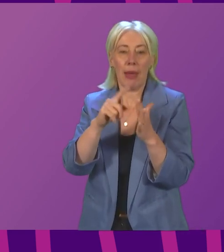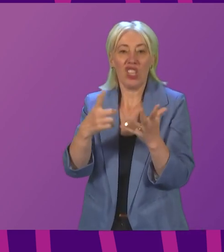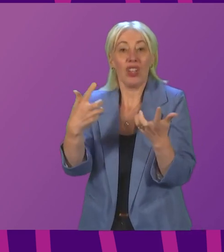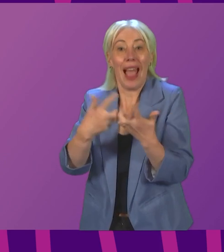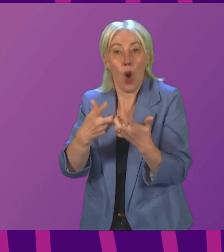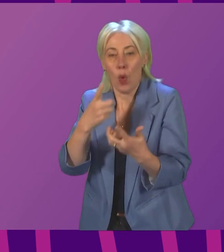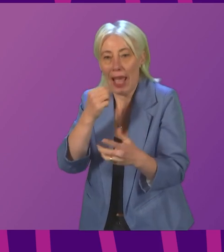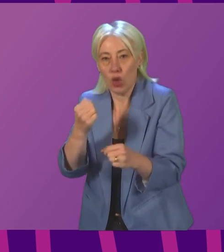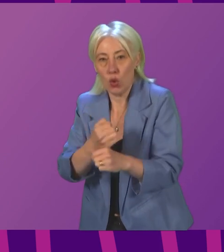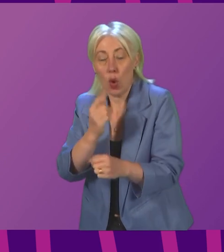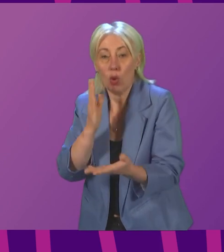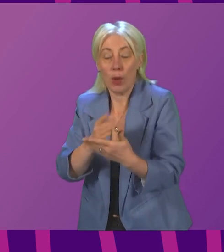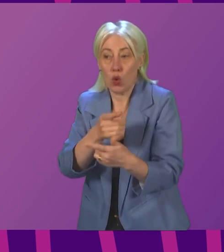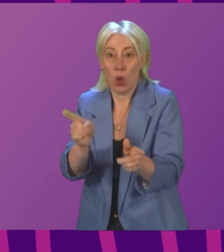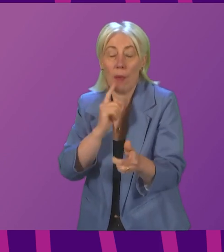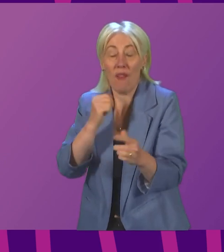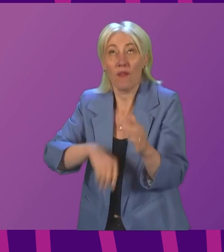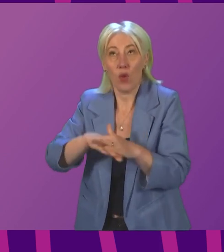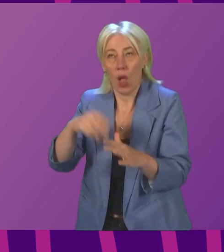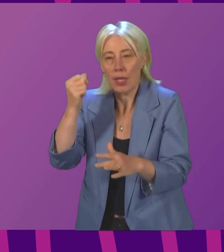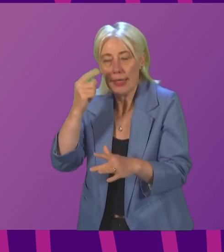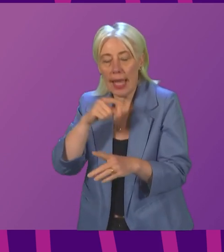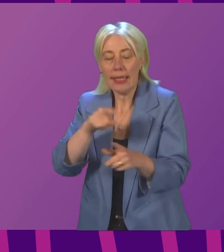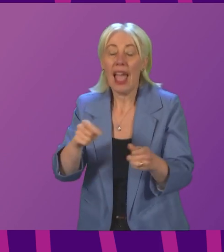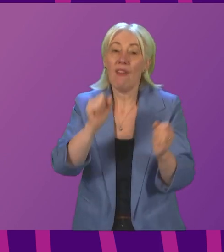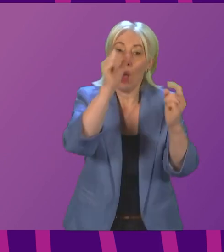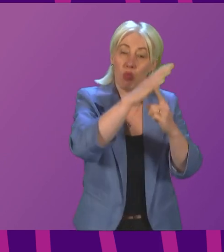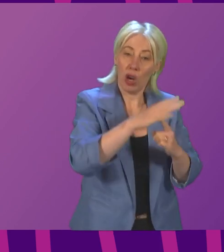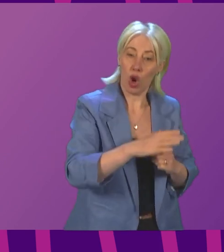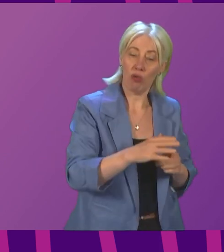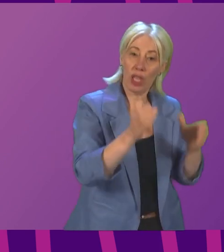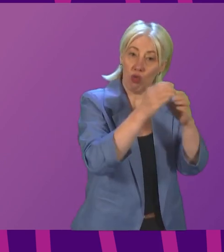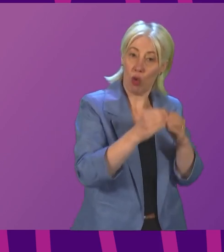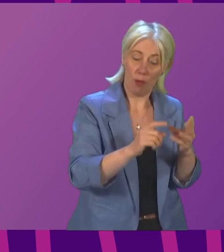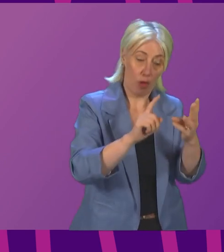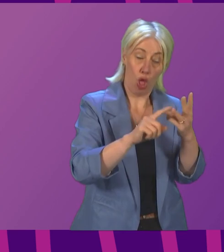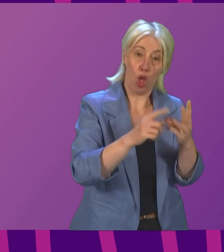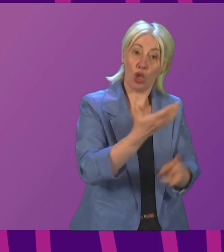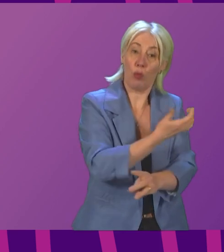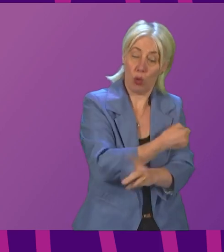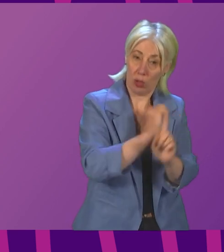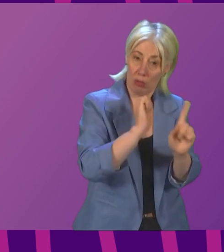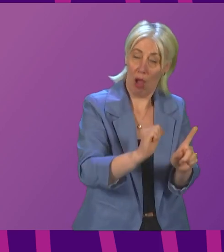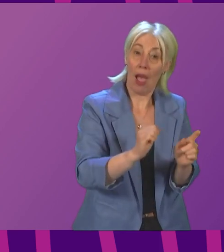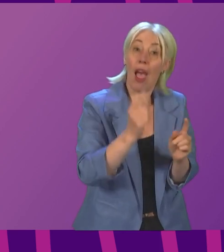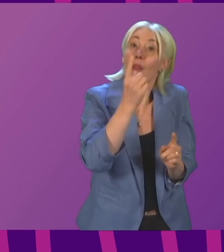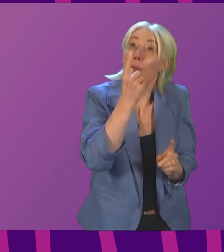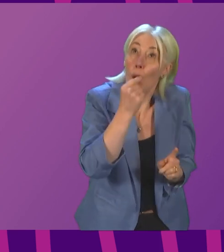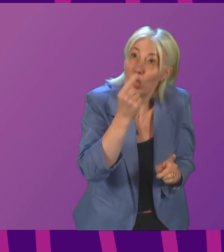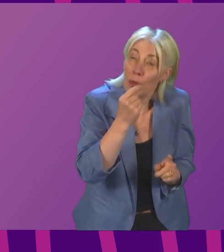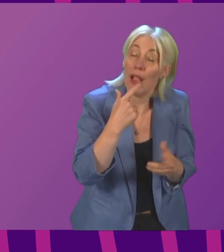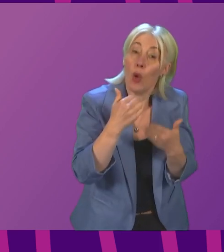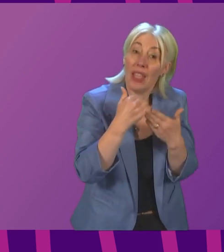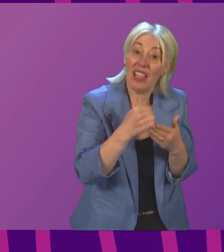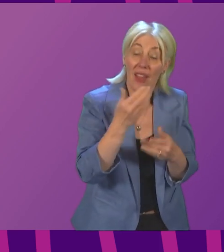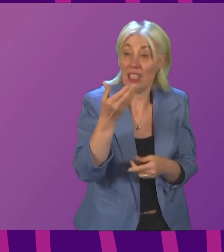make sure people fully understand that. For those who are in priority groups for the booster campaign, where possible, we are advising that they get their